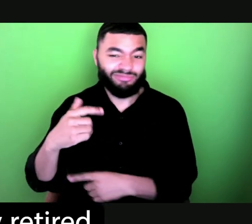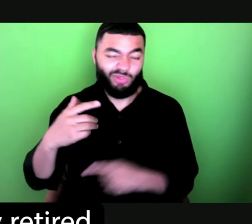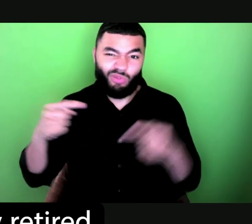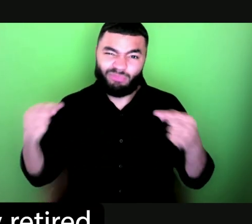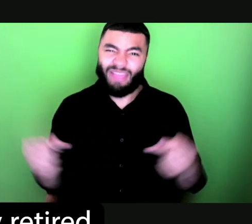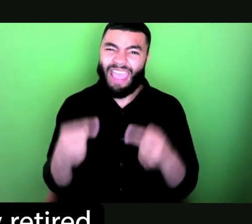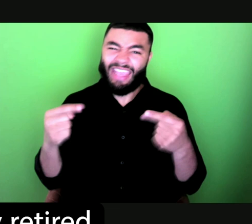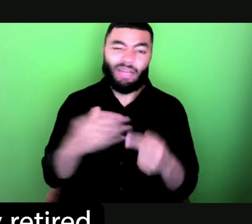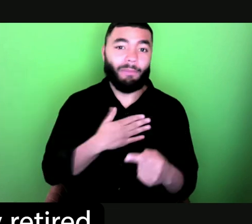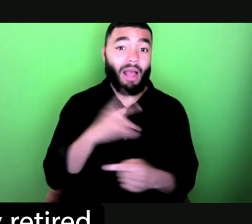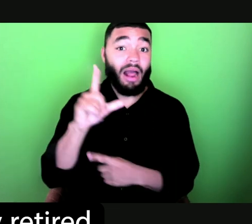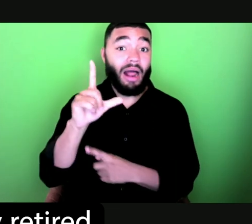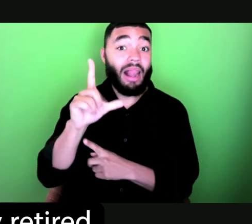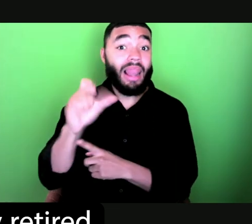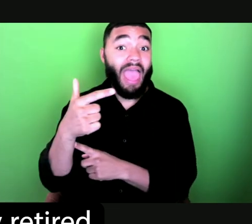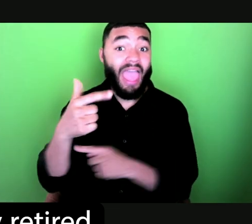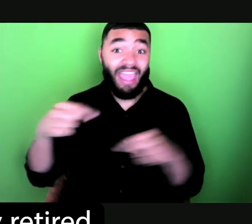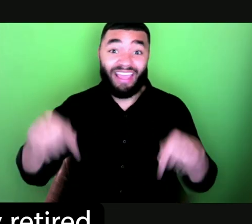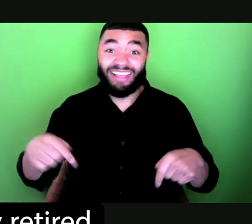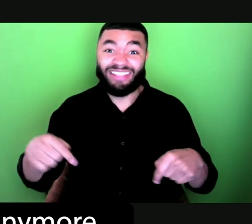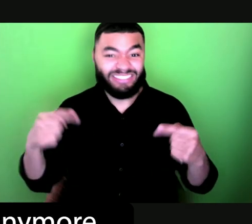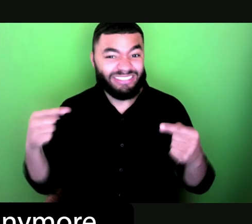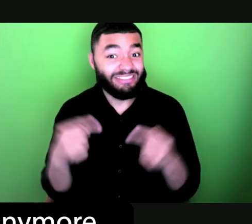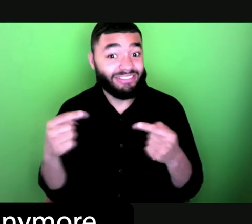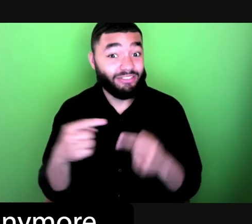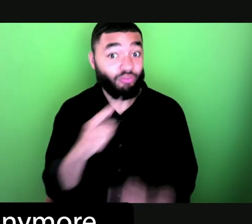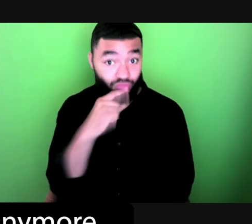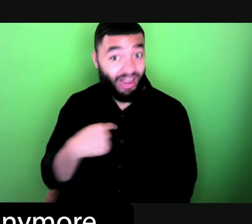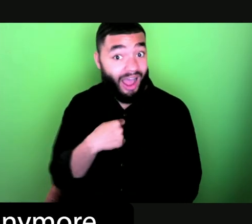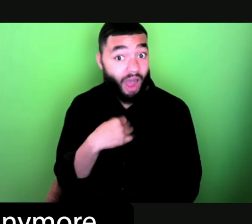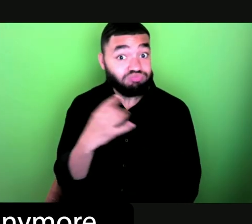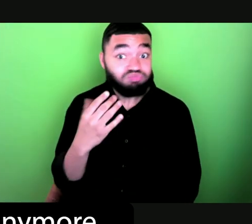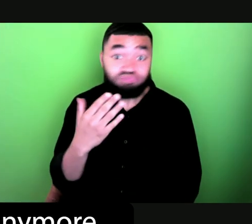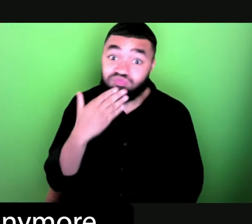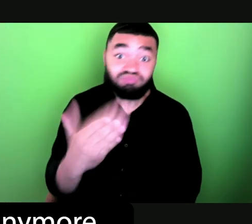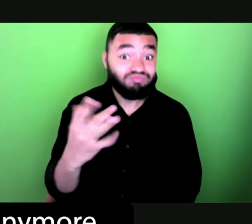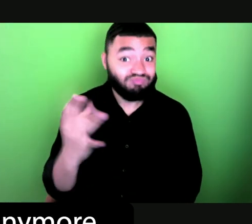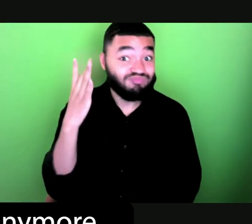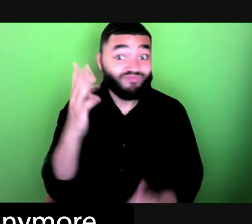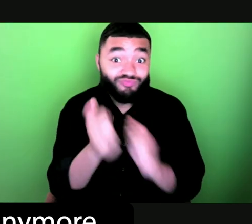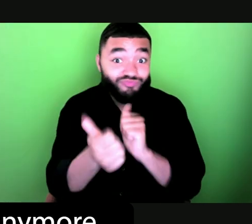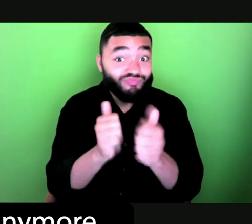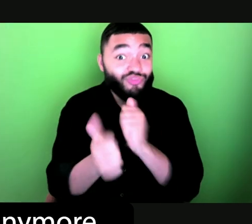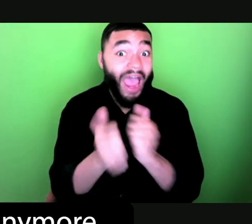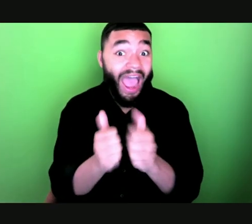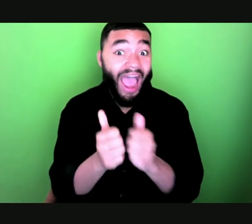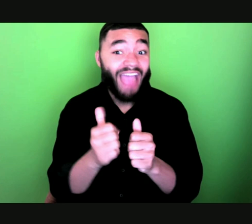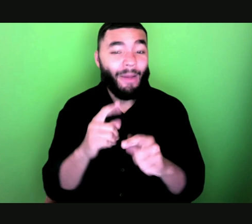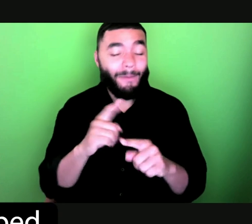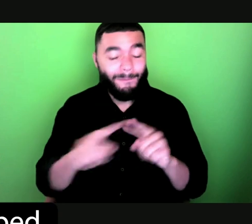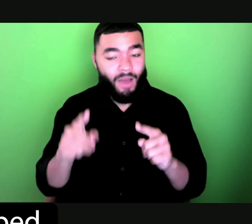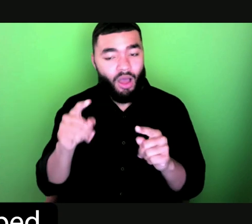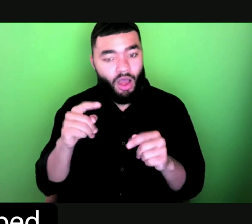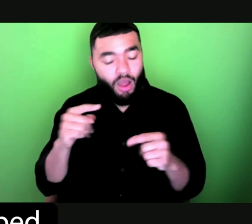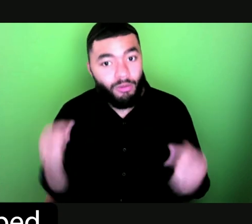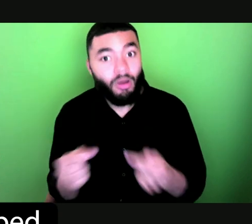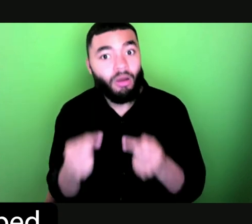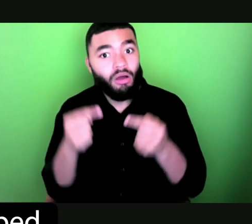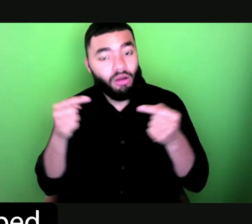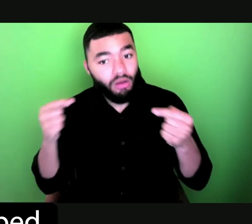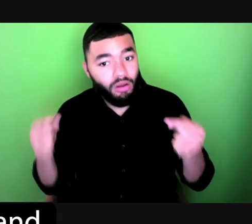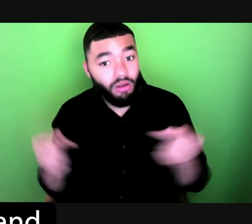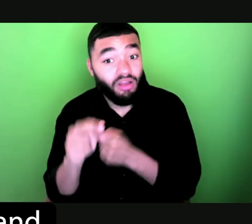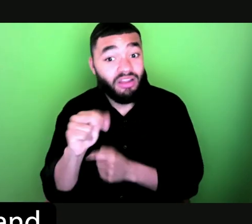where I not only retire, I cannot walk long distances anymore without numbness and pain. So I developed